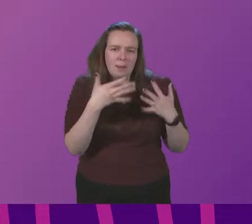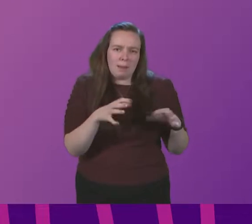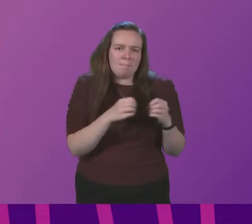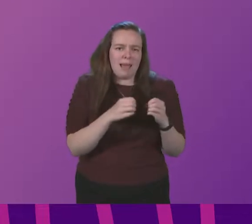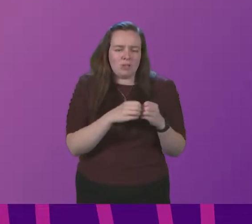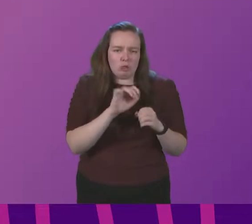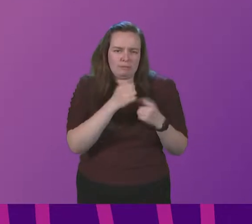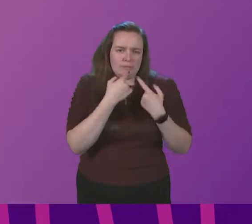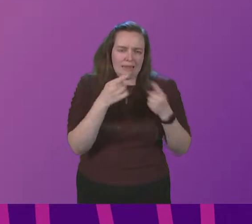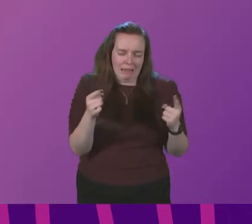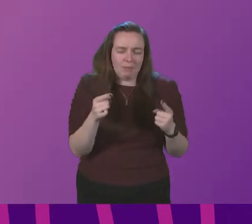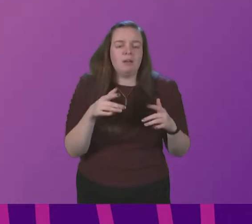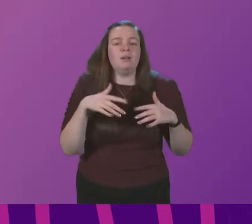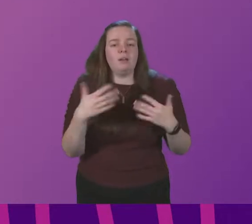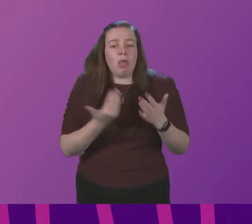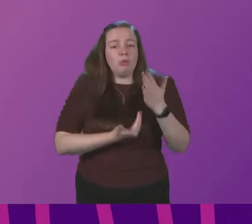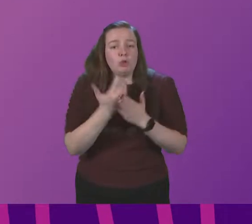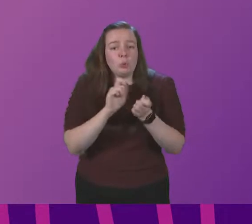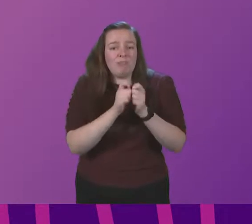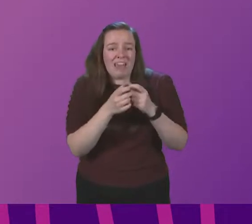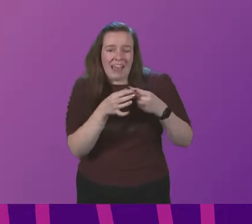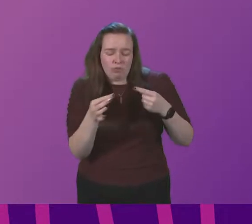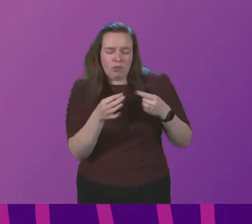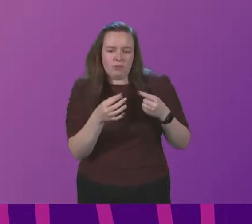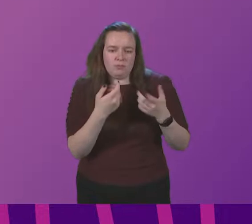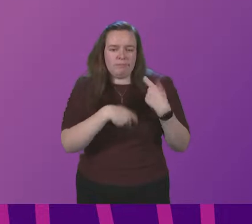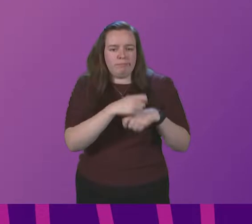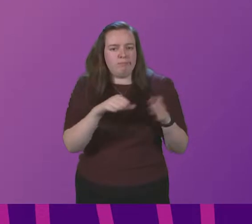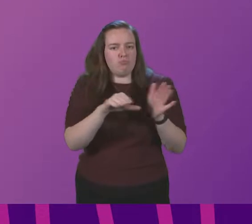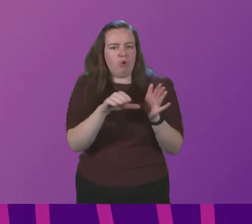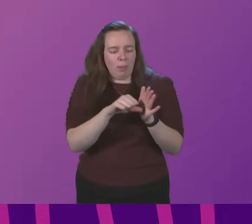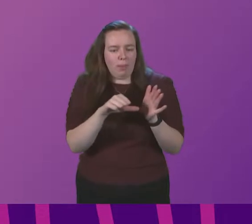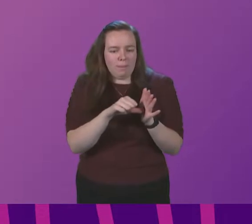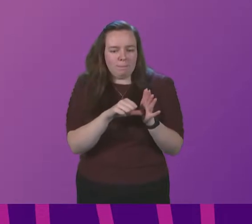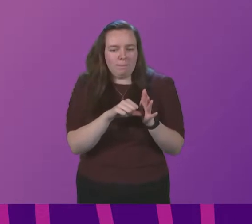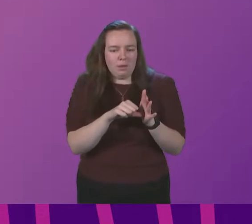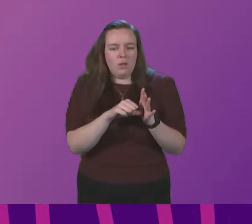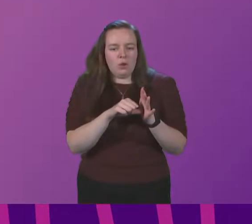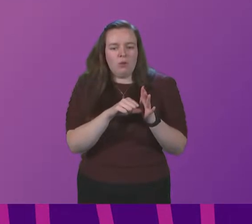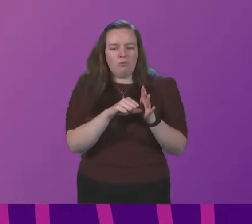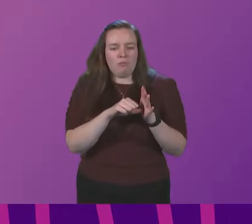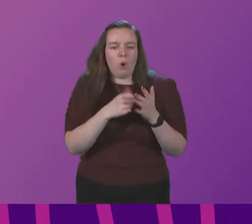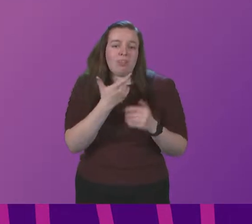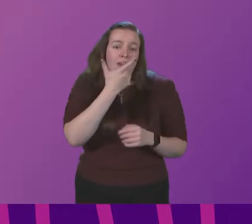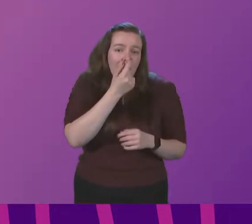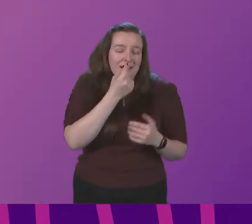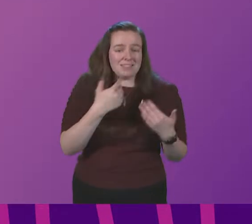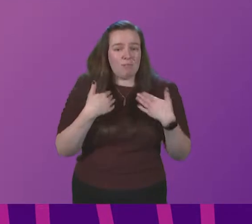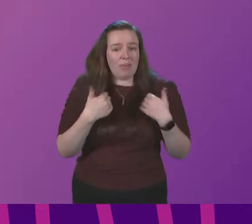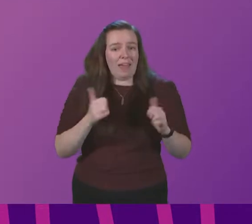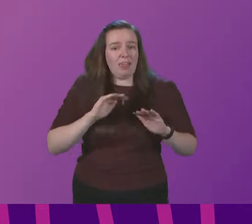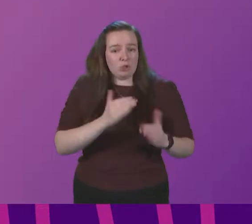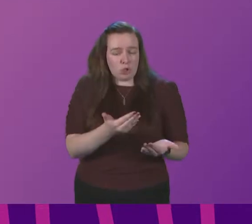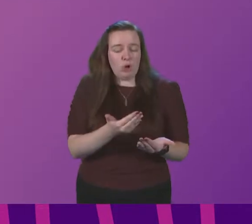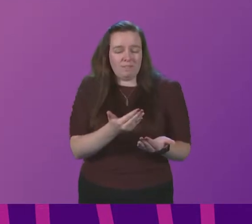statement that of course the new variant presents a problem in terms of the capacity for the health service